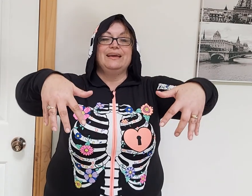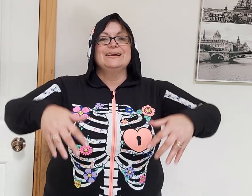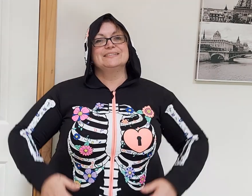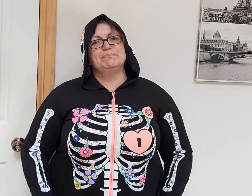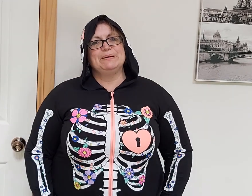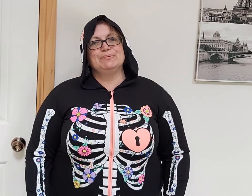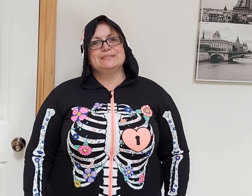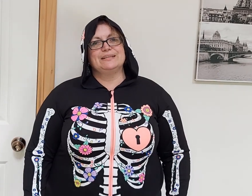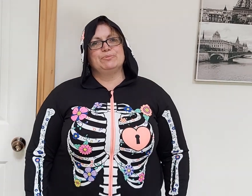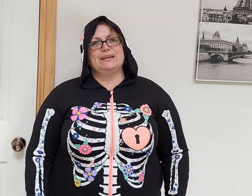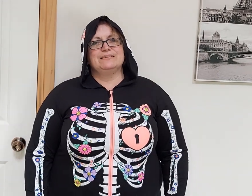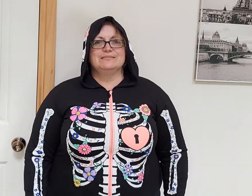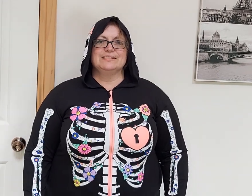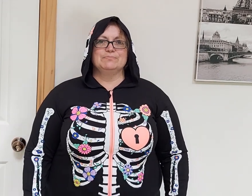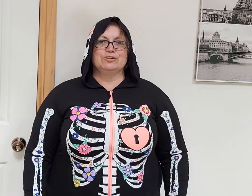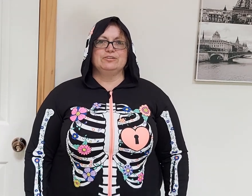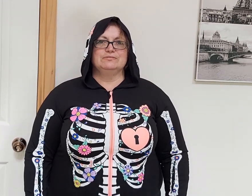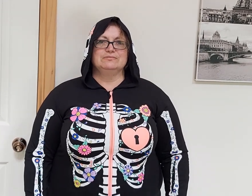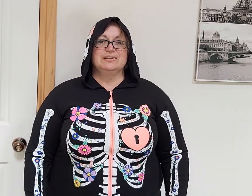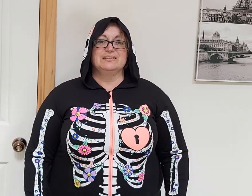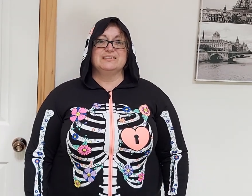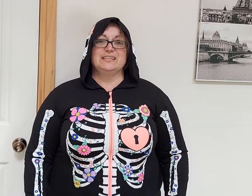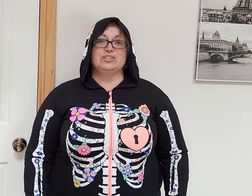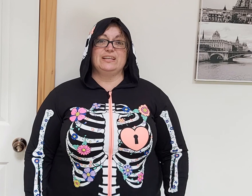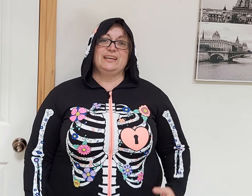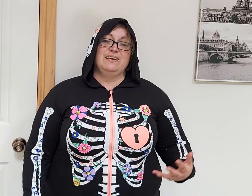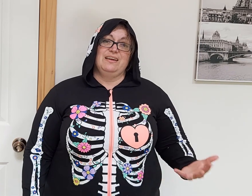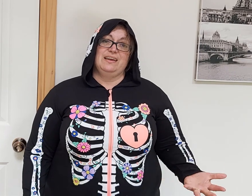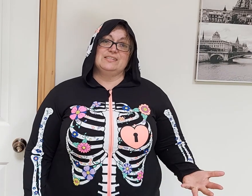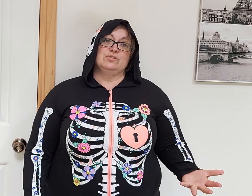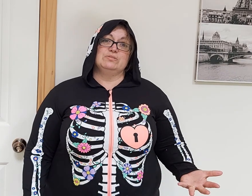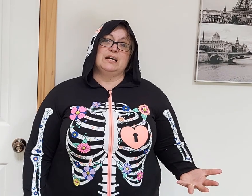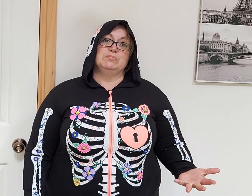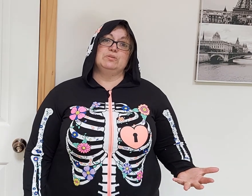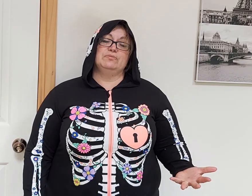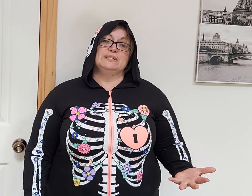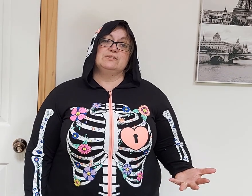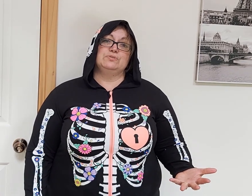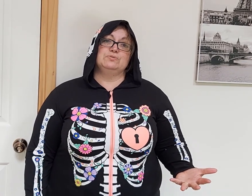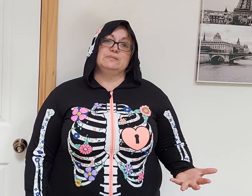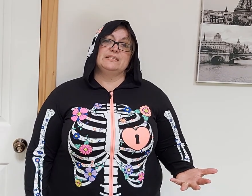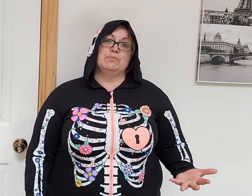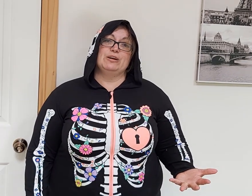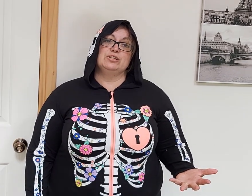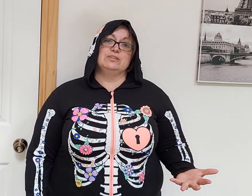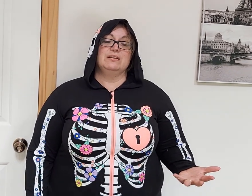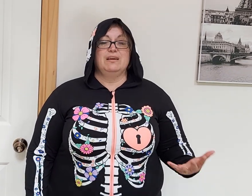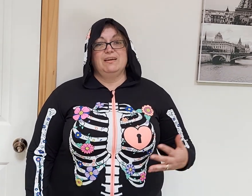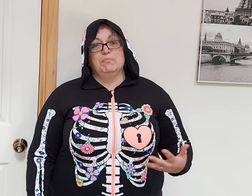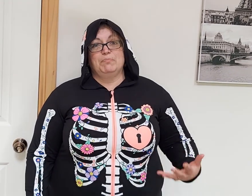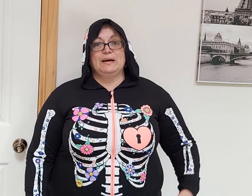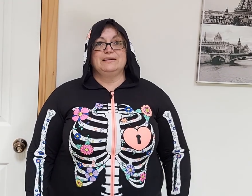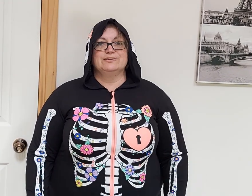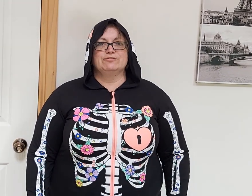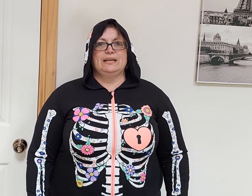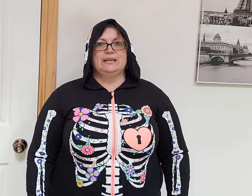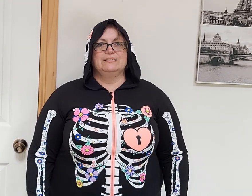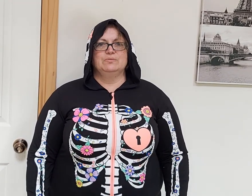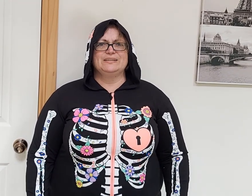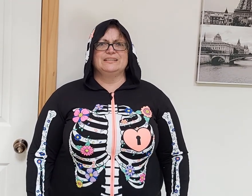Some people celebrate it, some don't, because essentially it's an autumnal festival celebration, but in Australia we